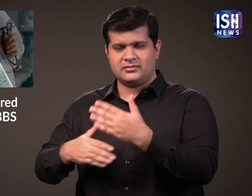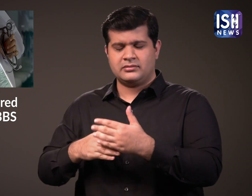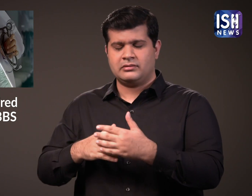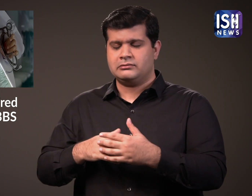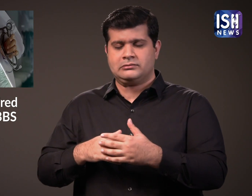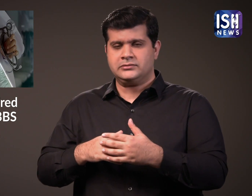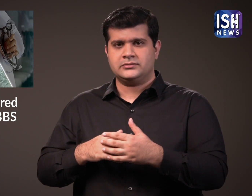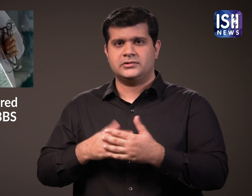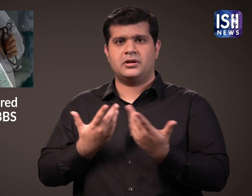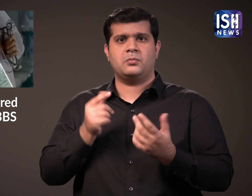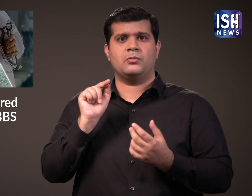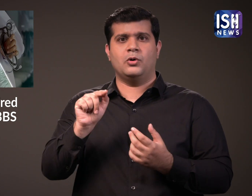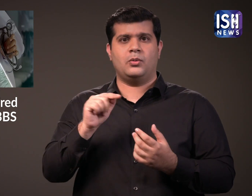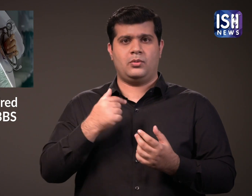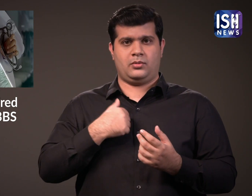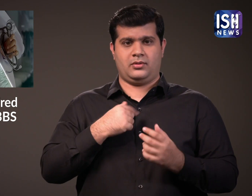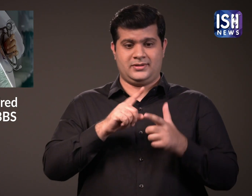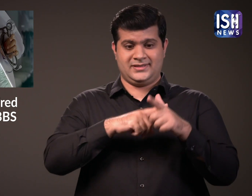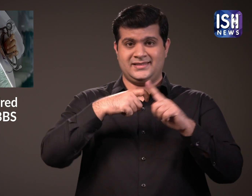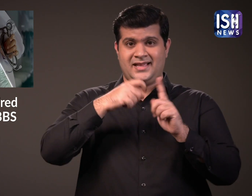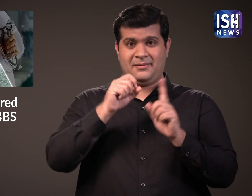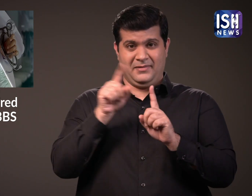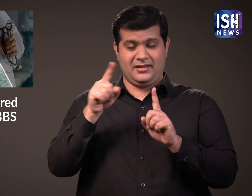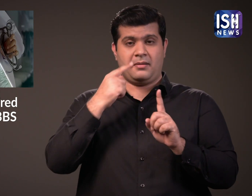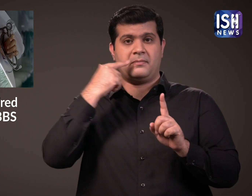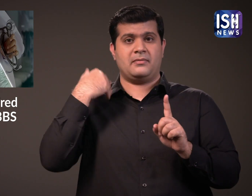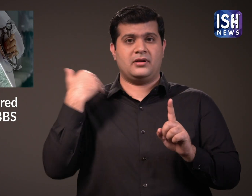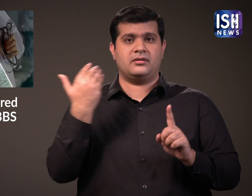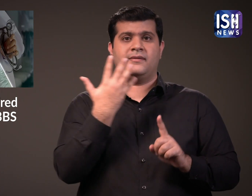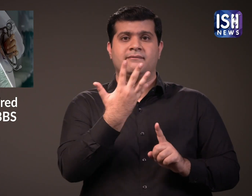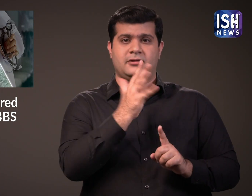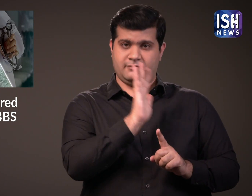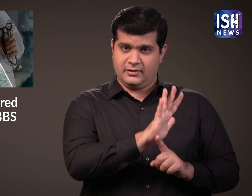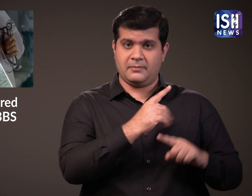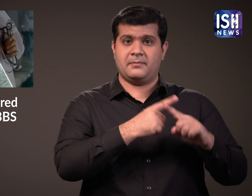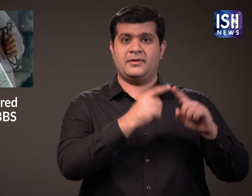But he had 5 brothers and had to shoulder family responsibilities.